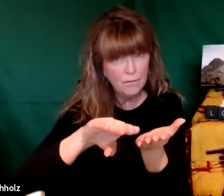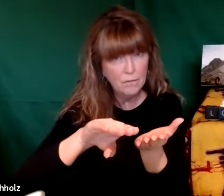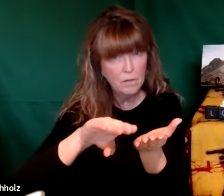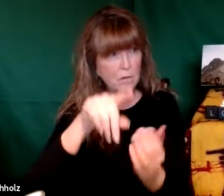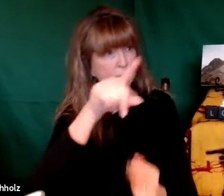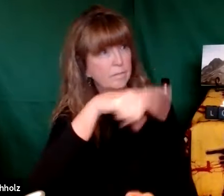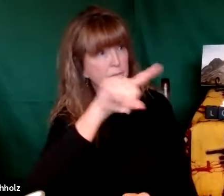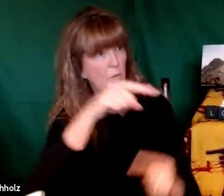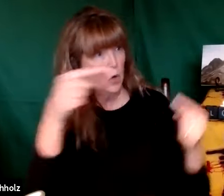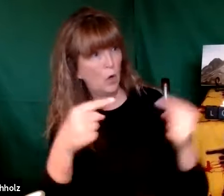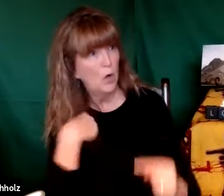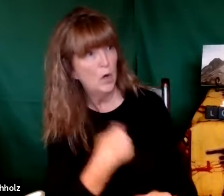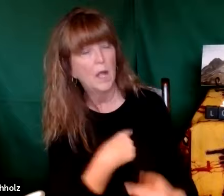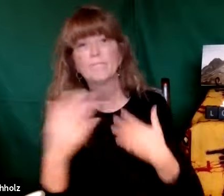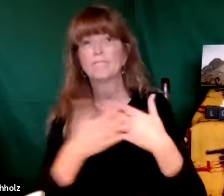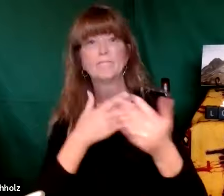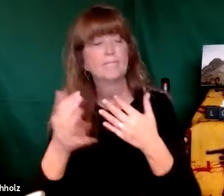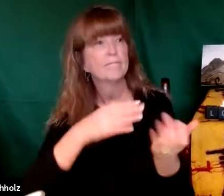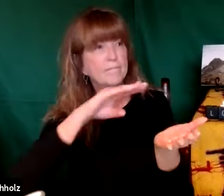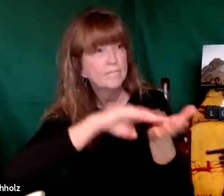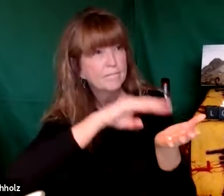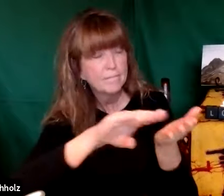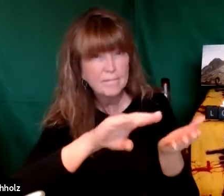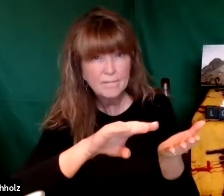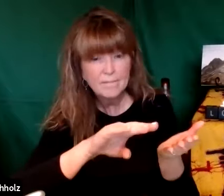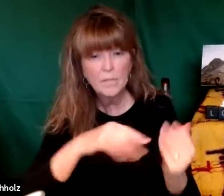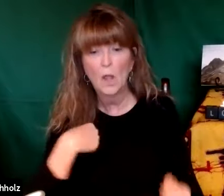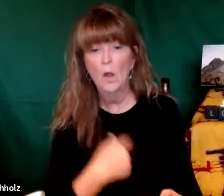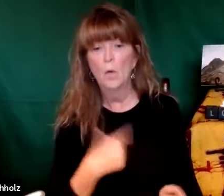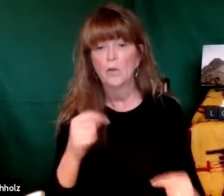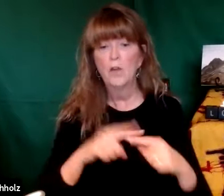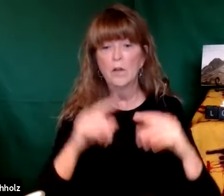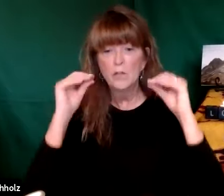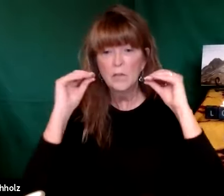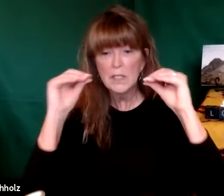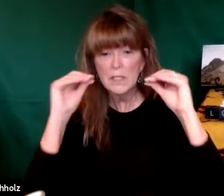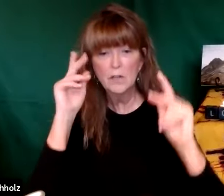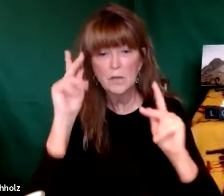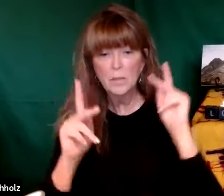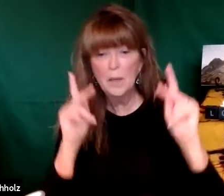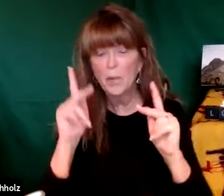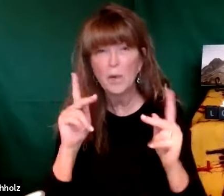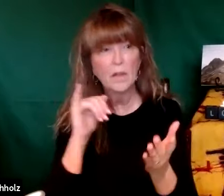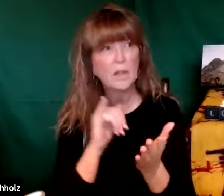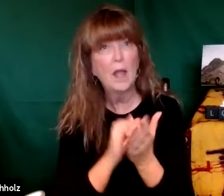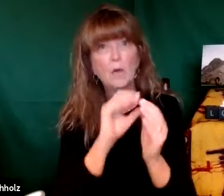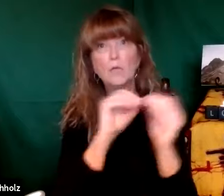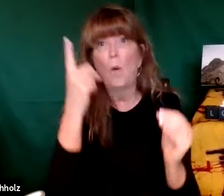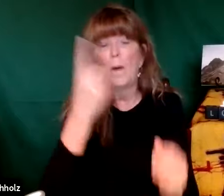but we have to teach all forgiveness we have to forgive those who hurt us we need to